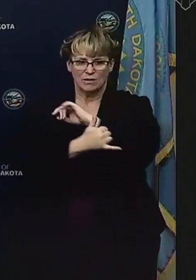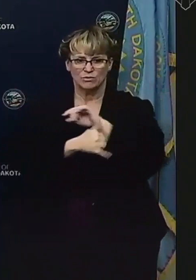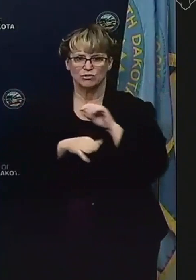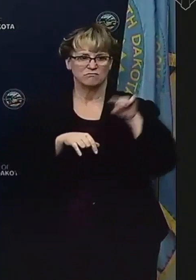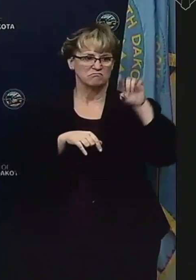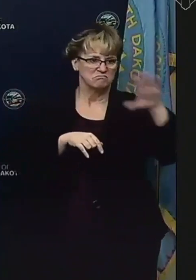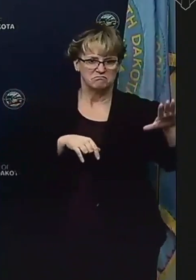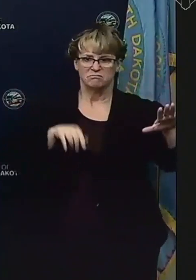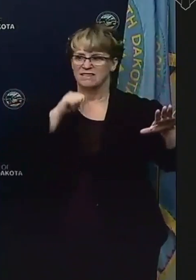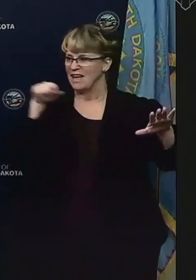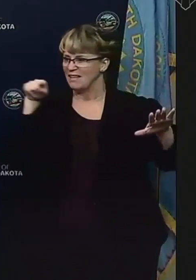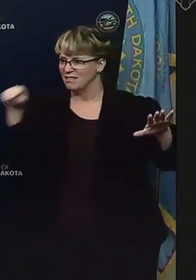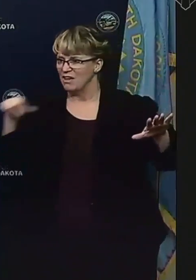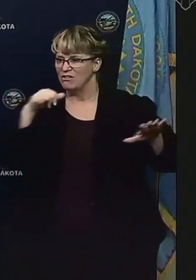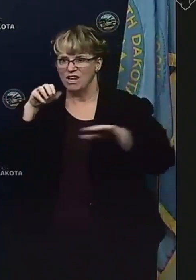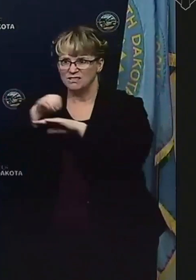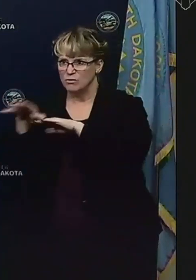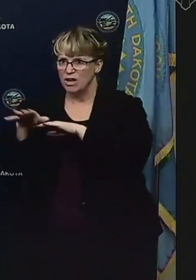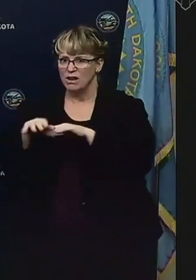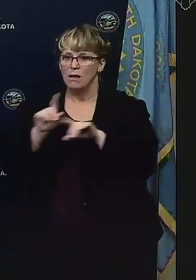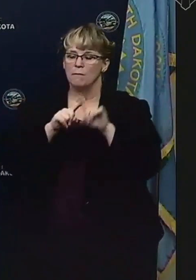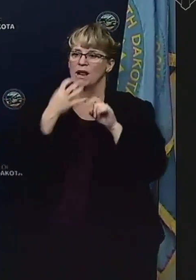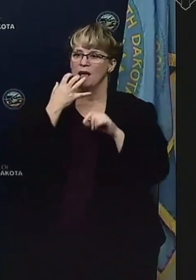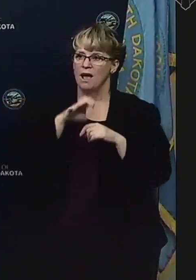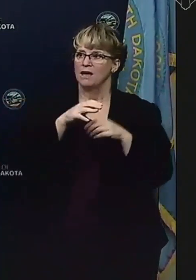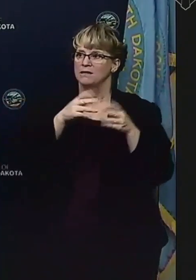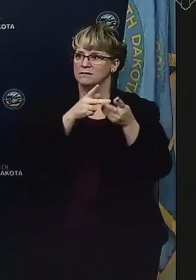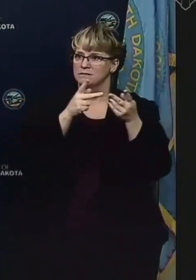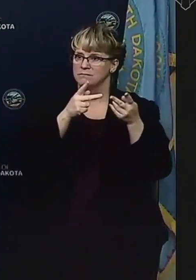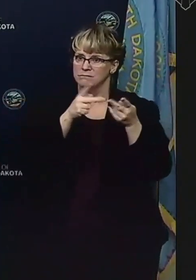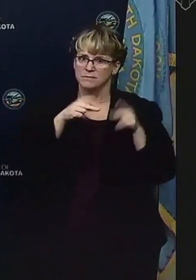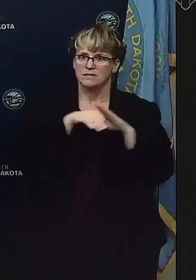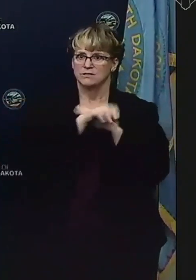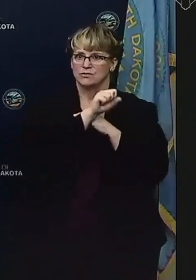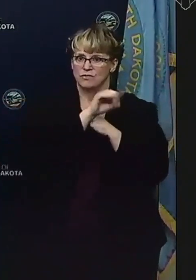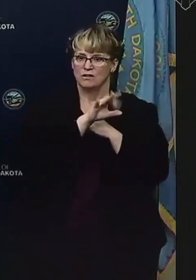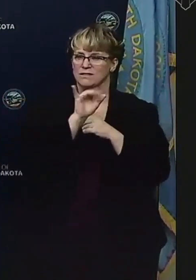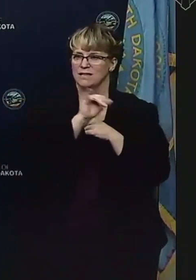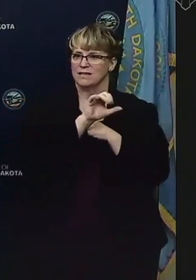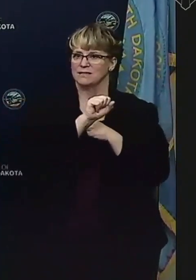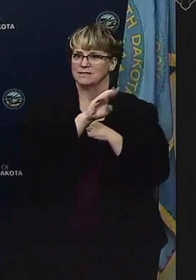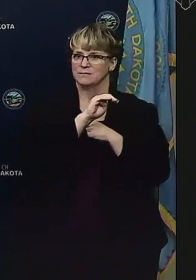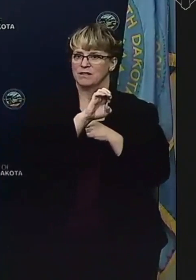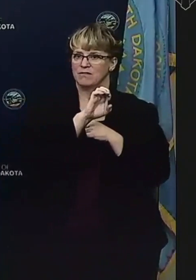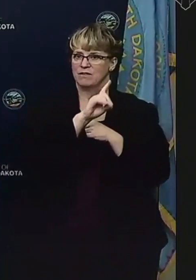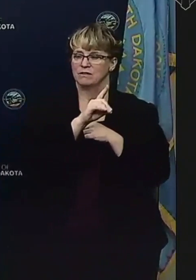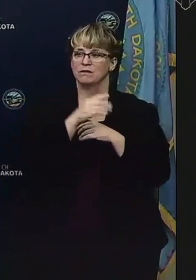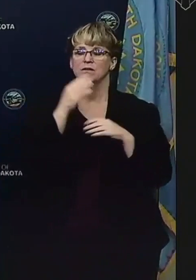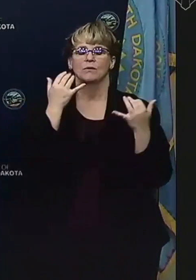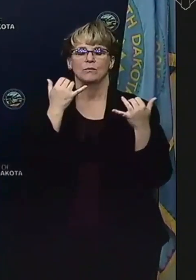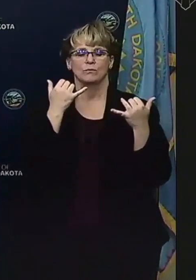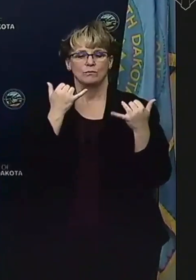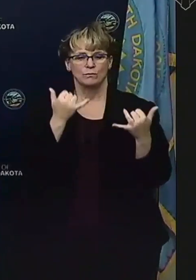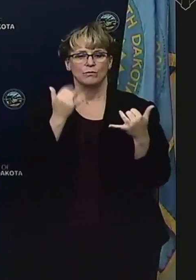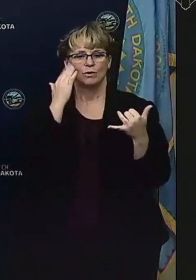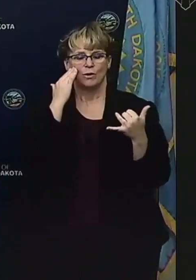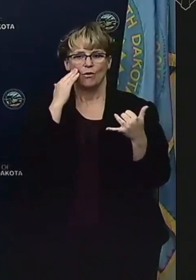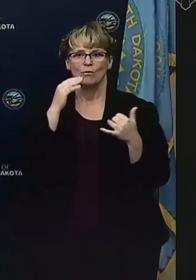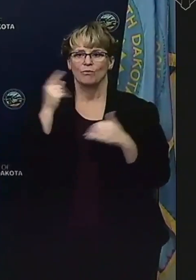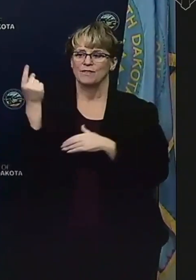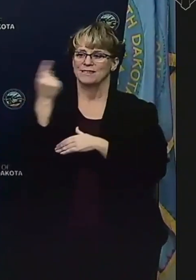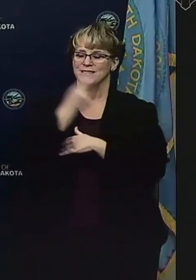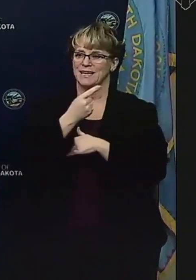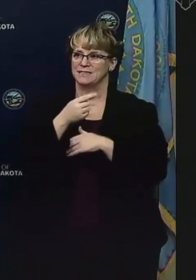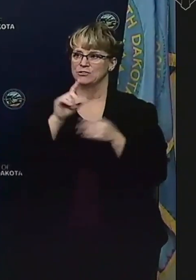how it has not spread in some counties, and how we've had a hot spot like Smithfield and Sioux Falls, we now know that some of these peak dates are changing.